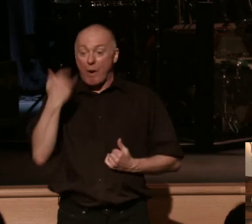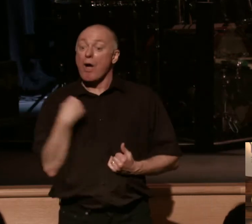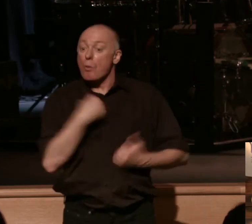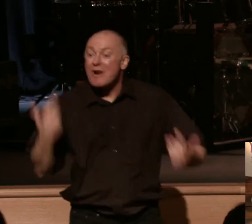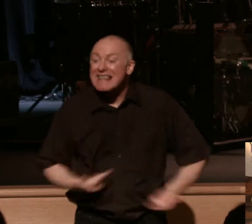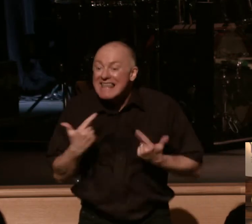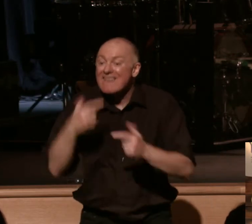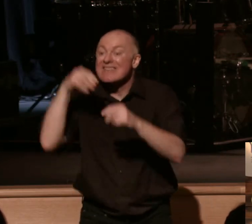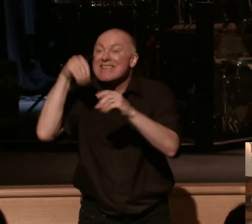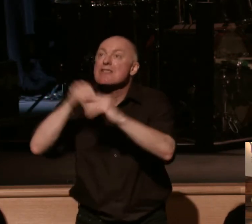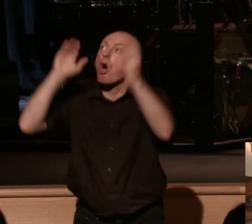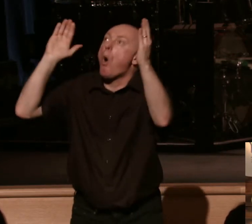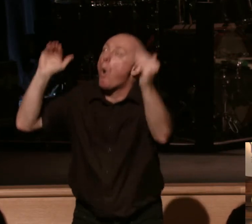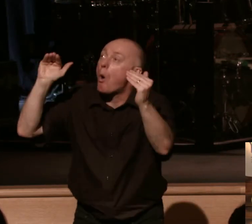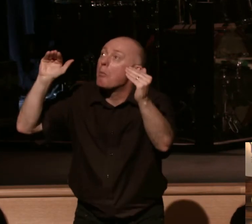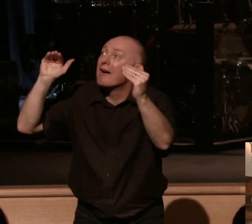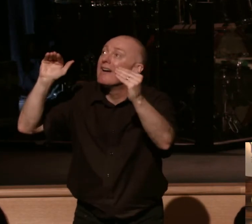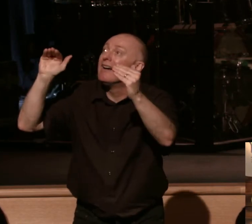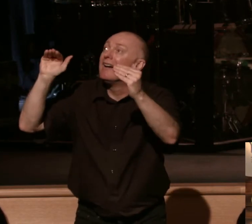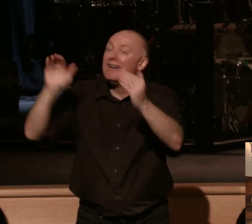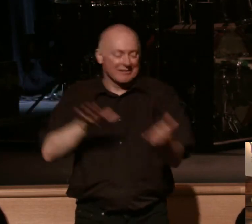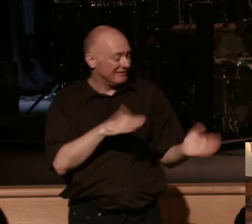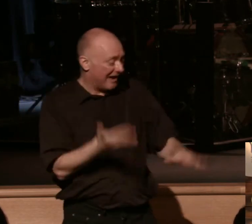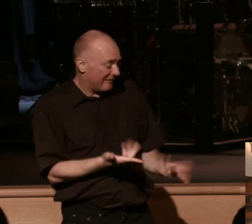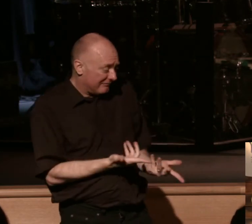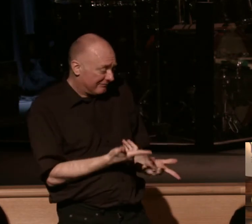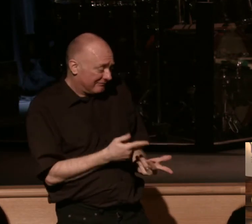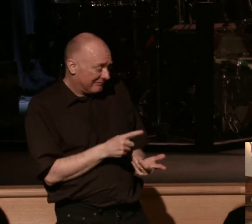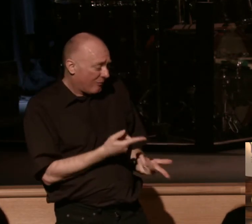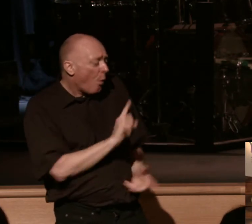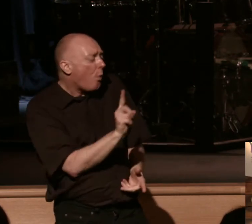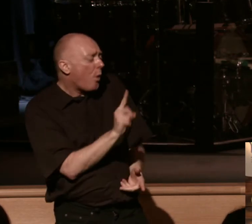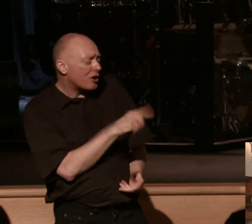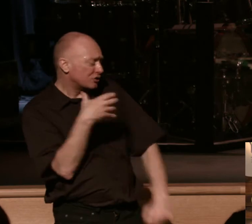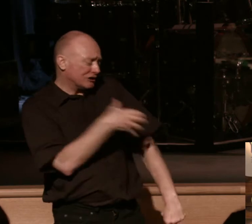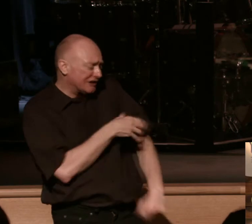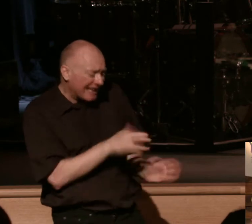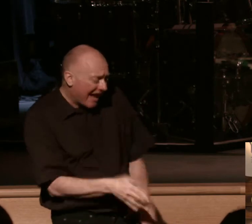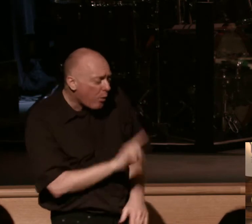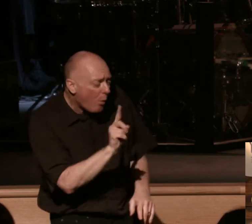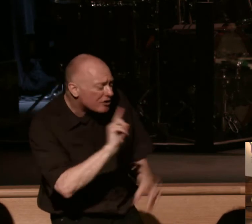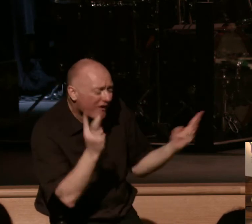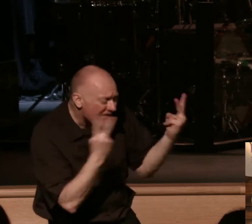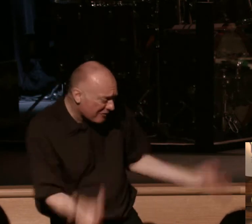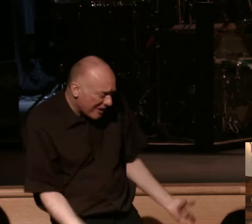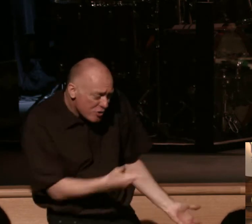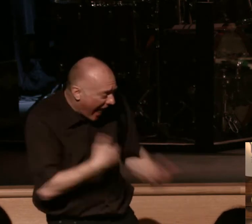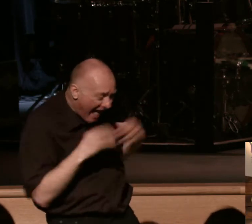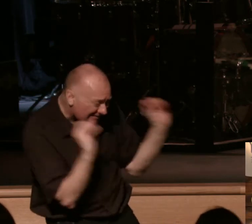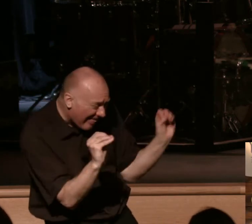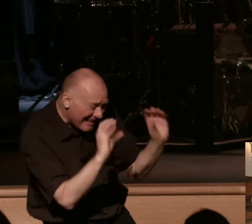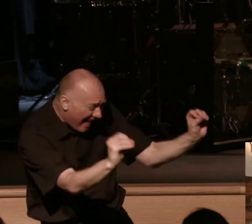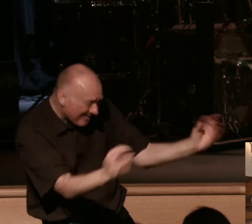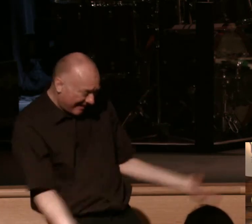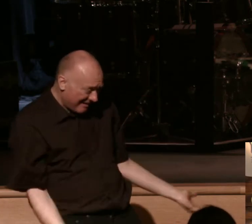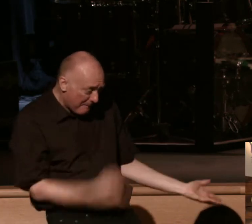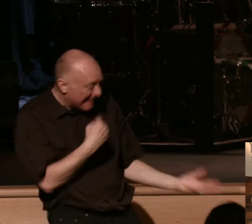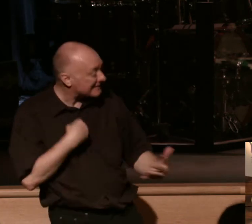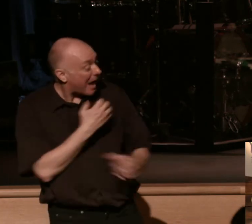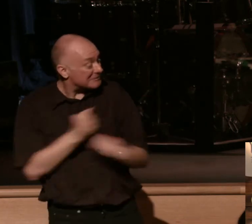in the hope where death has no hold on us where is your sting death where is your victory you got none man you got none because I'm saved in Jesus Christ